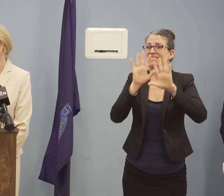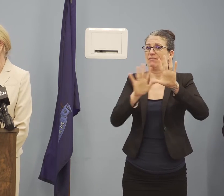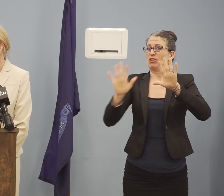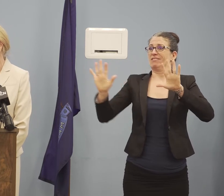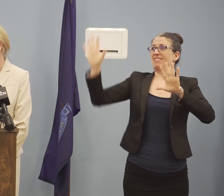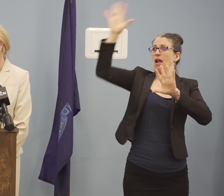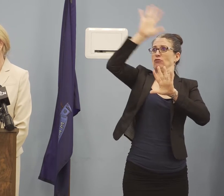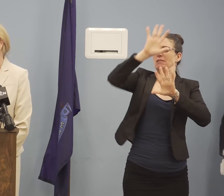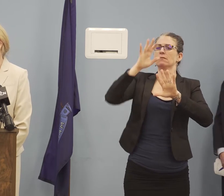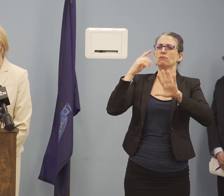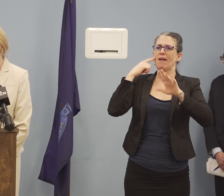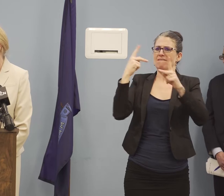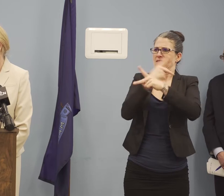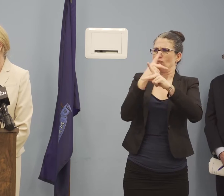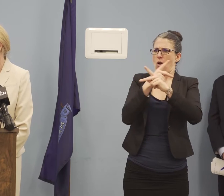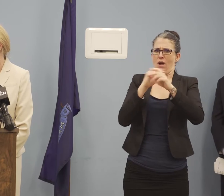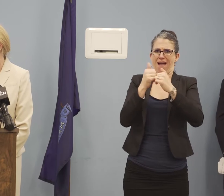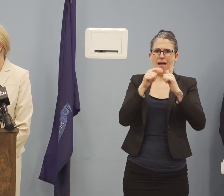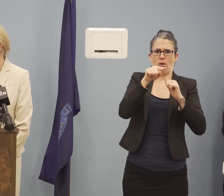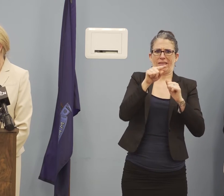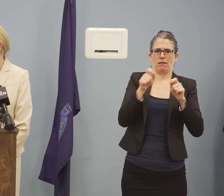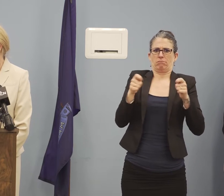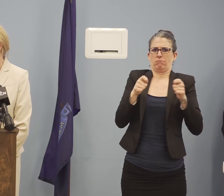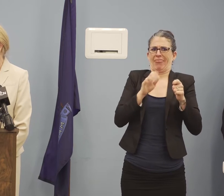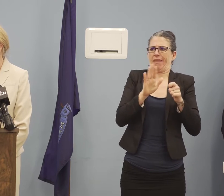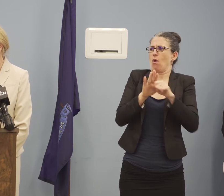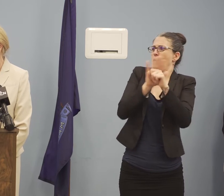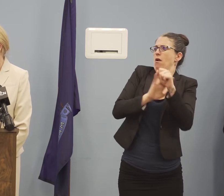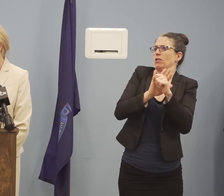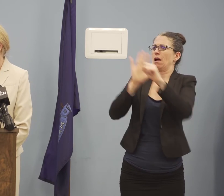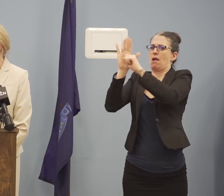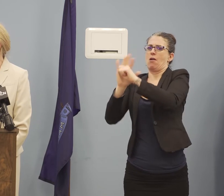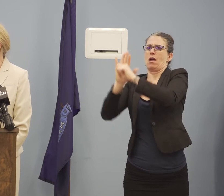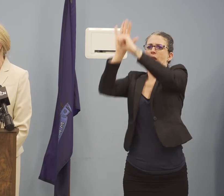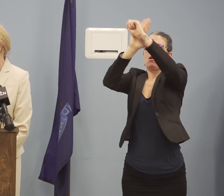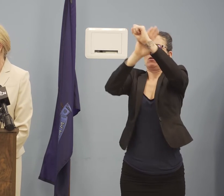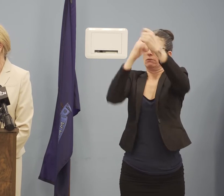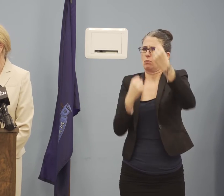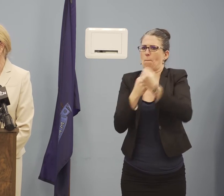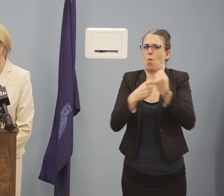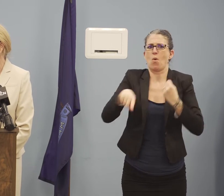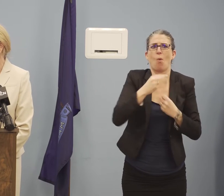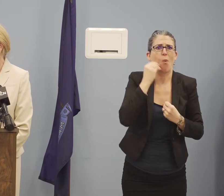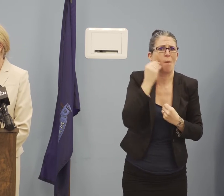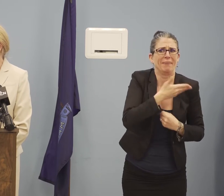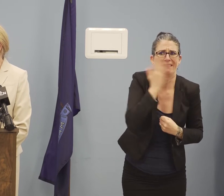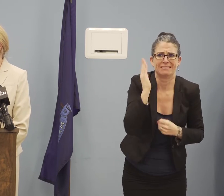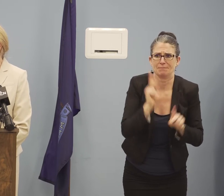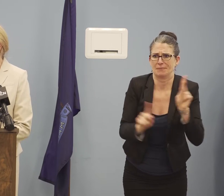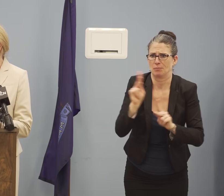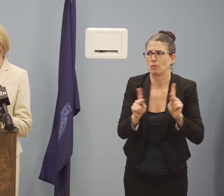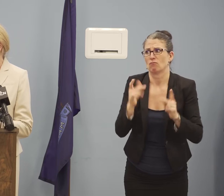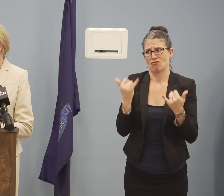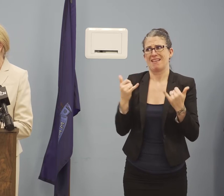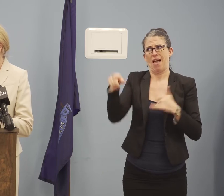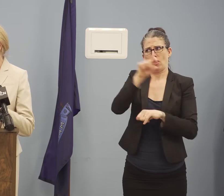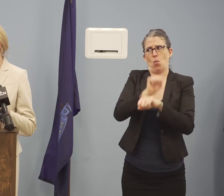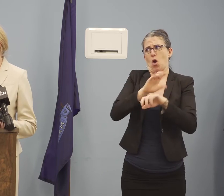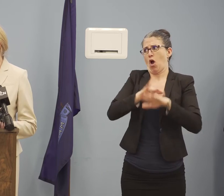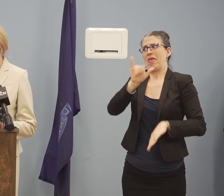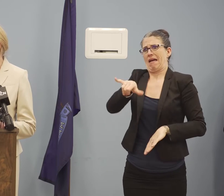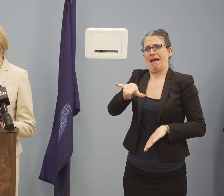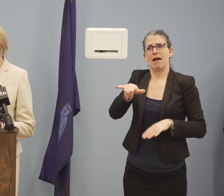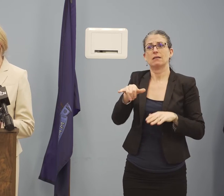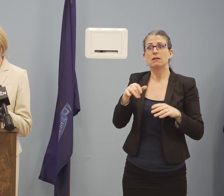meeting more than once a day, typically, to try to figure out two solutions. One is how do we provide